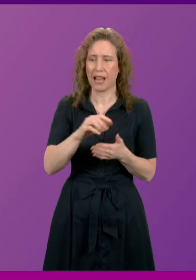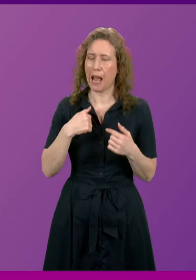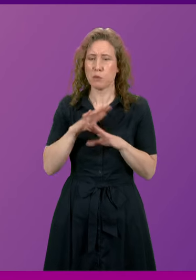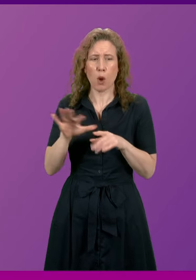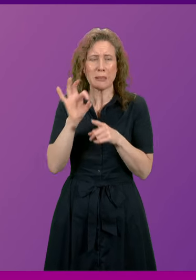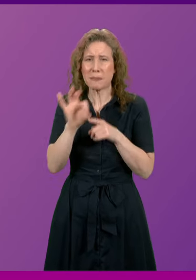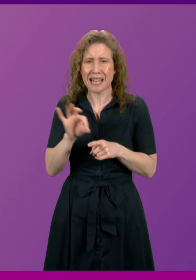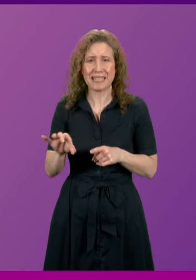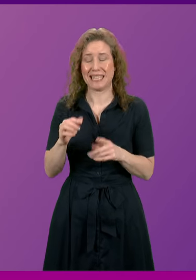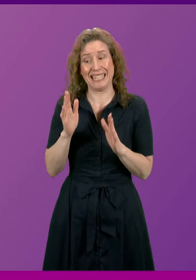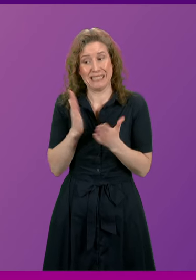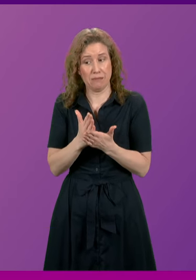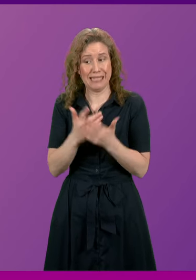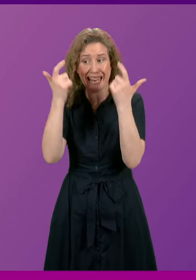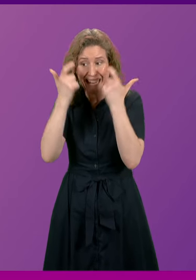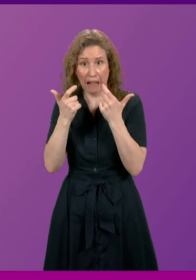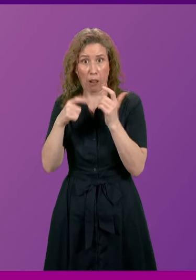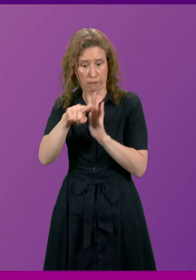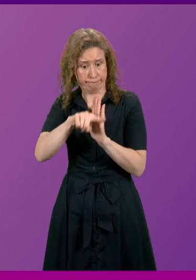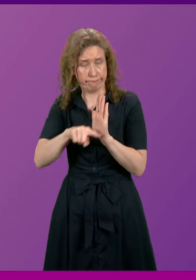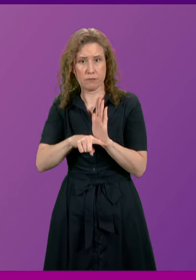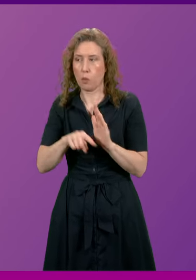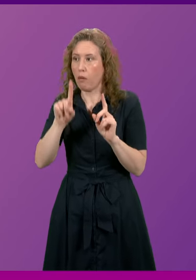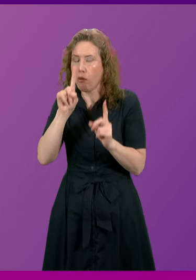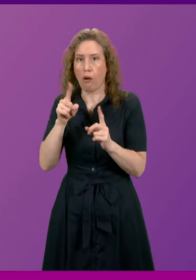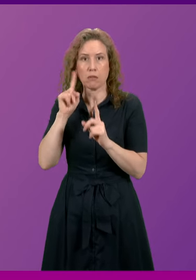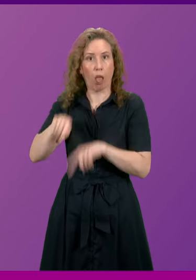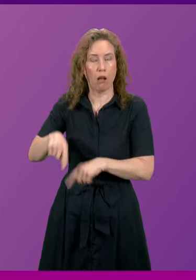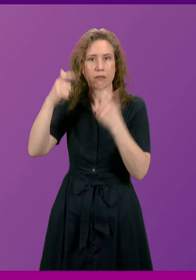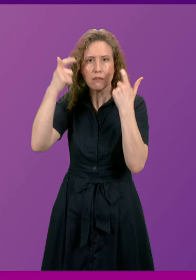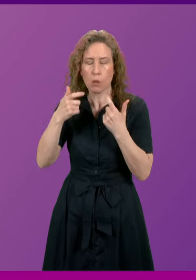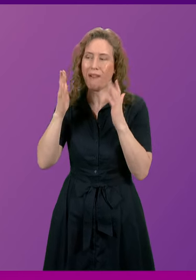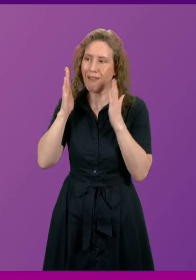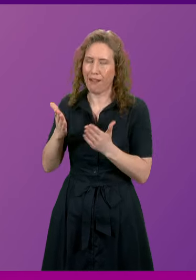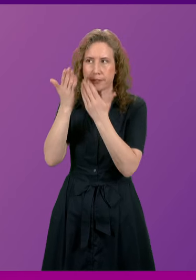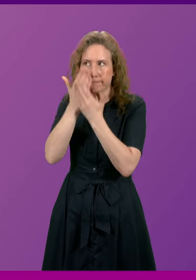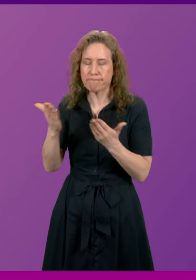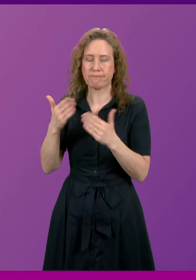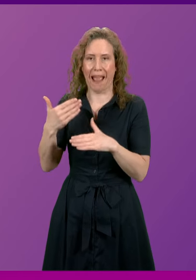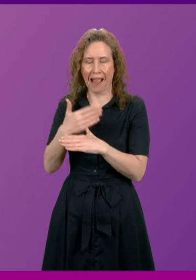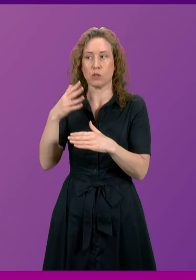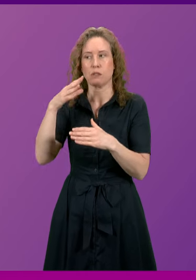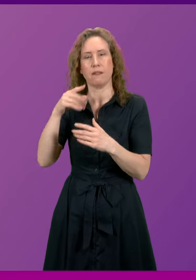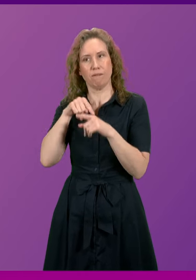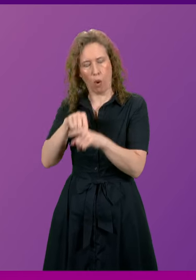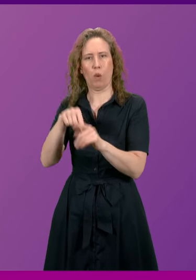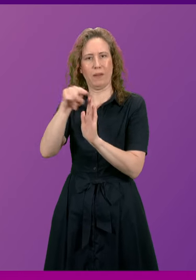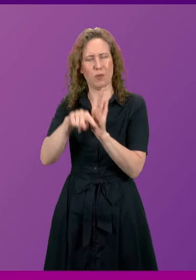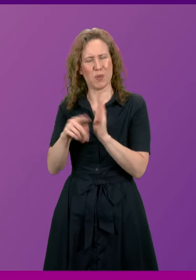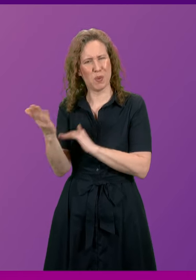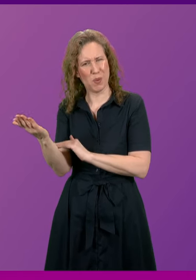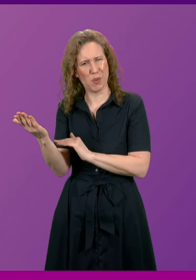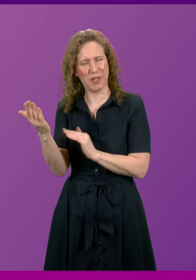pedantic that's just simply the legal basis upon which the government has got to act and we have to always act within the law. I have to